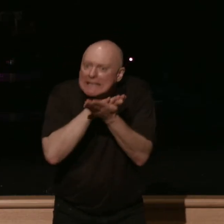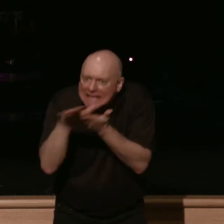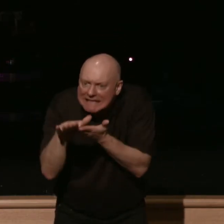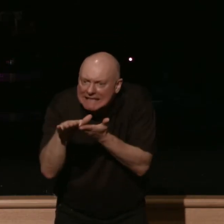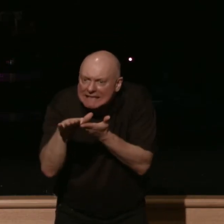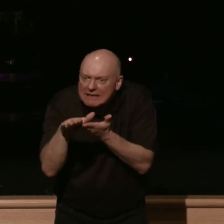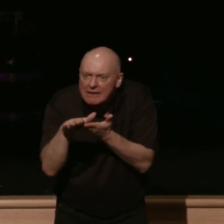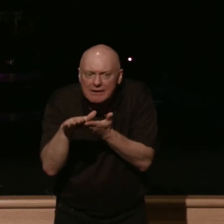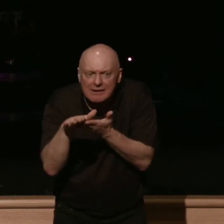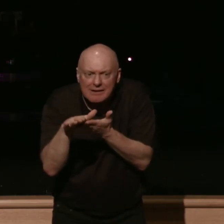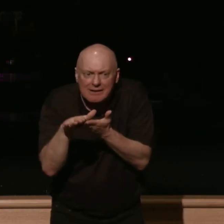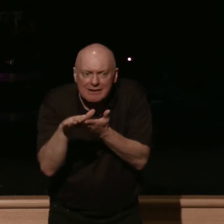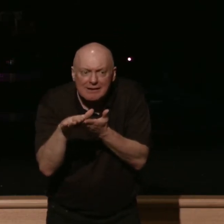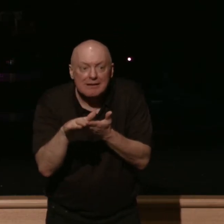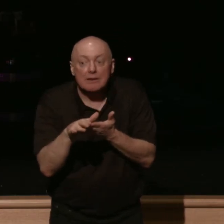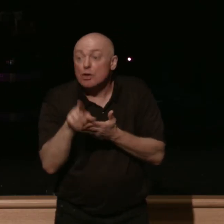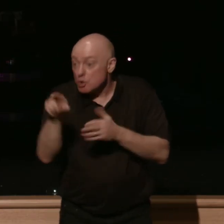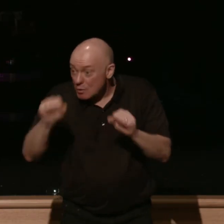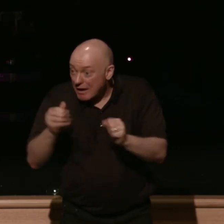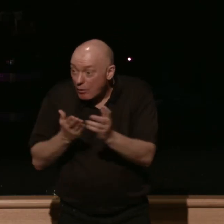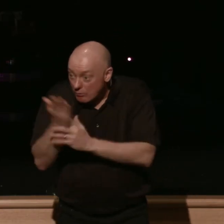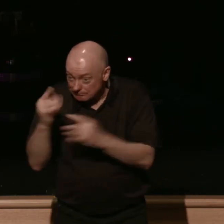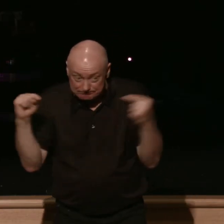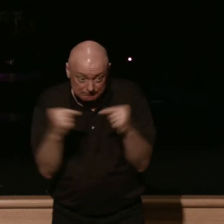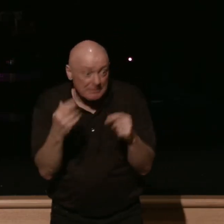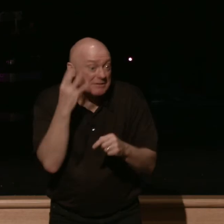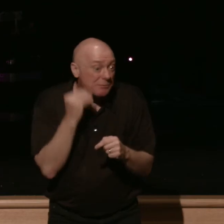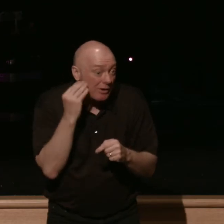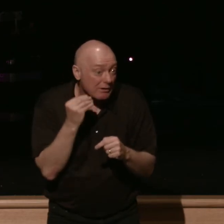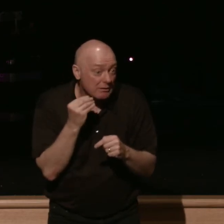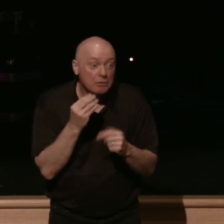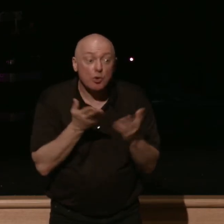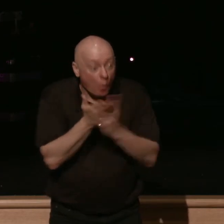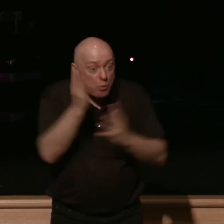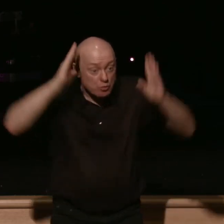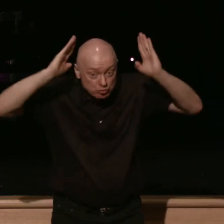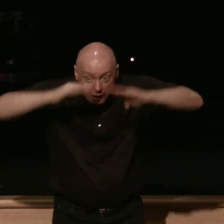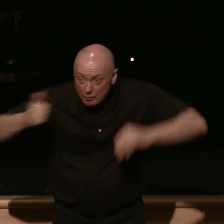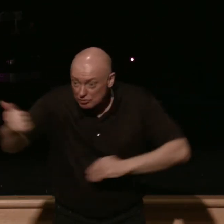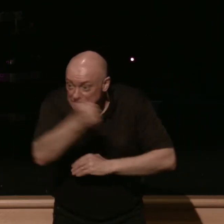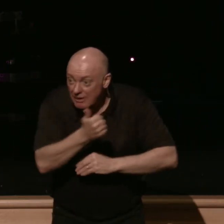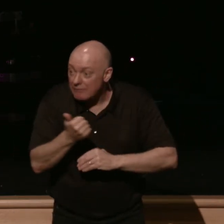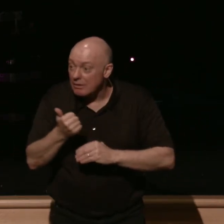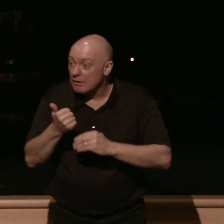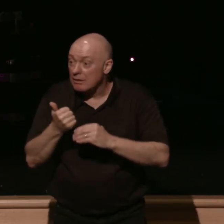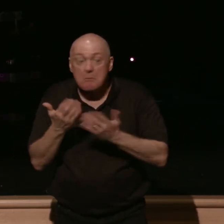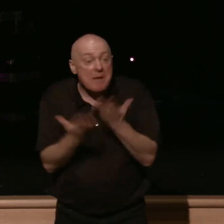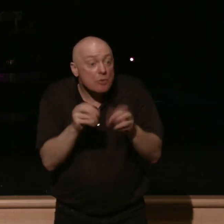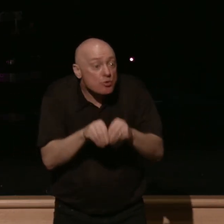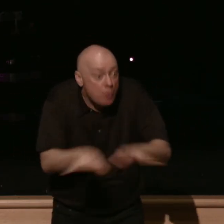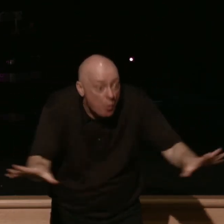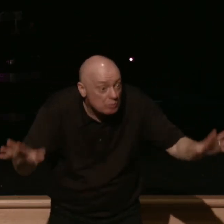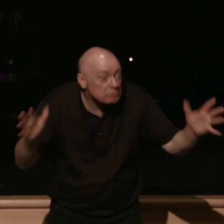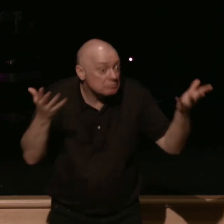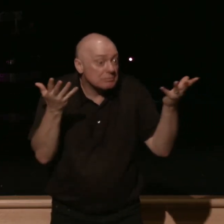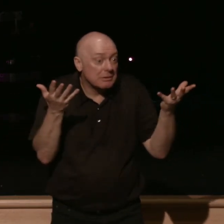listen it could be painful it could mean trial it could mean loss it could mean